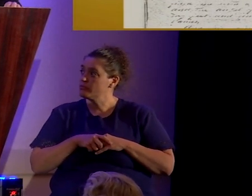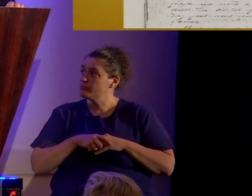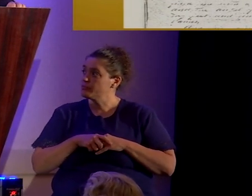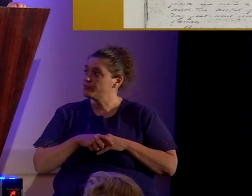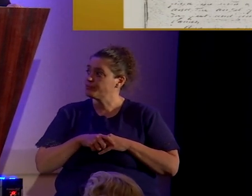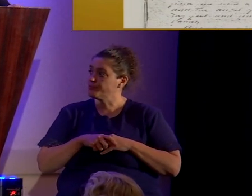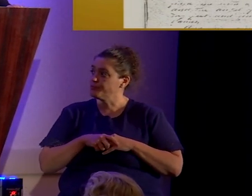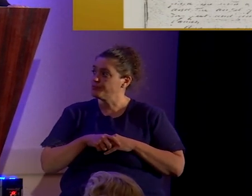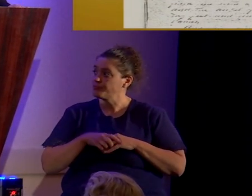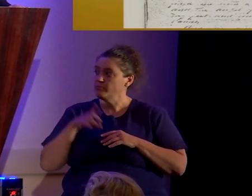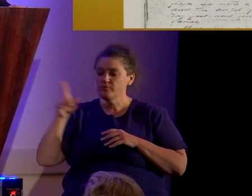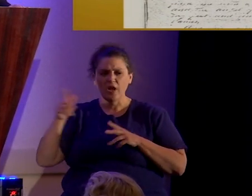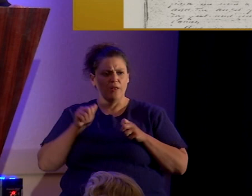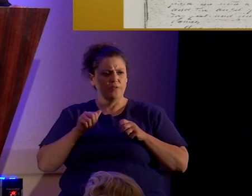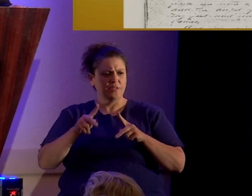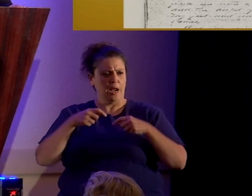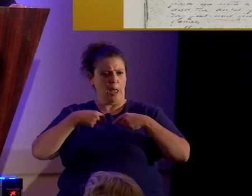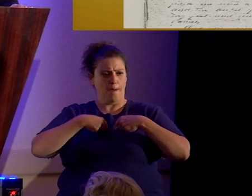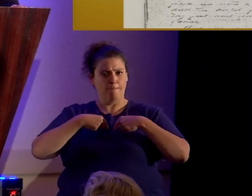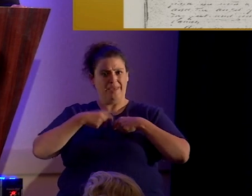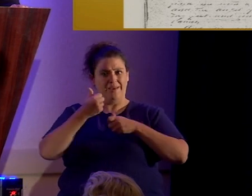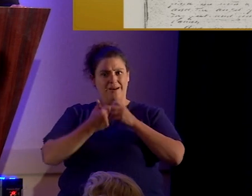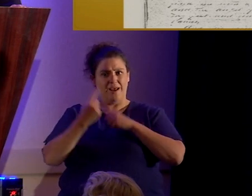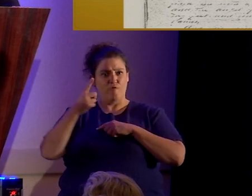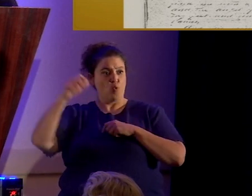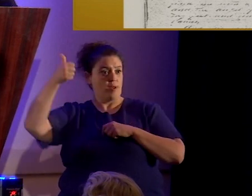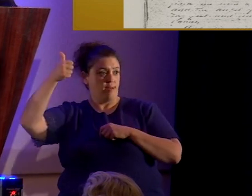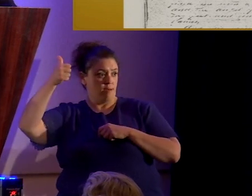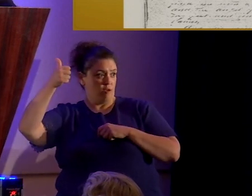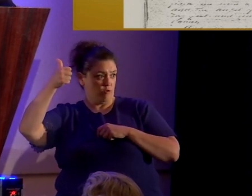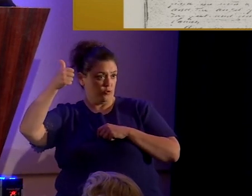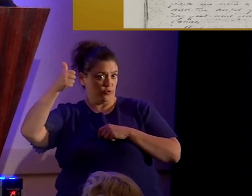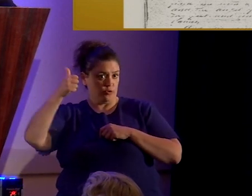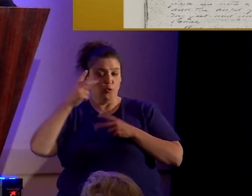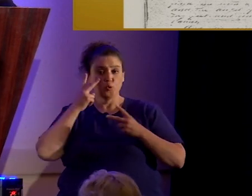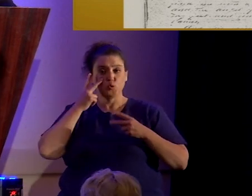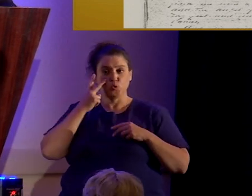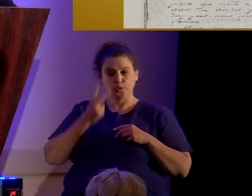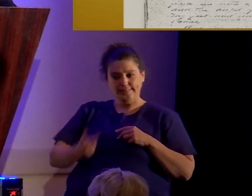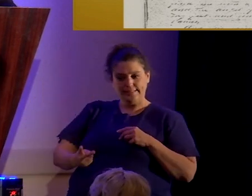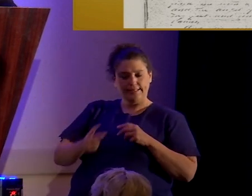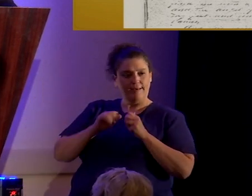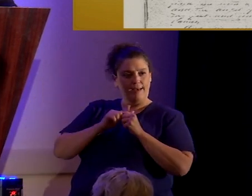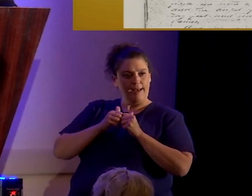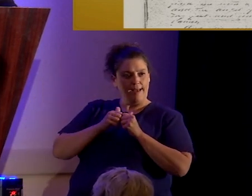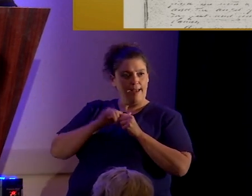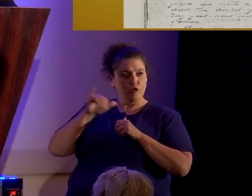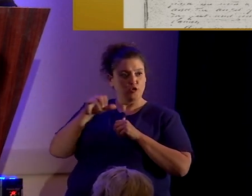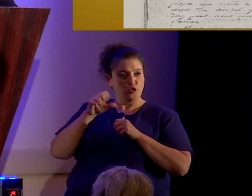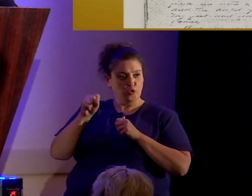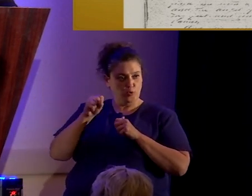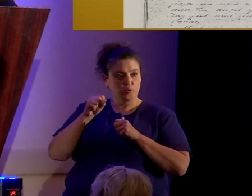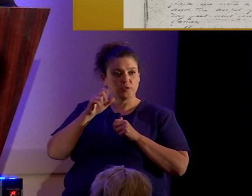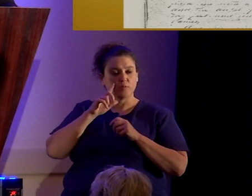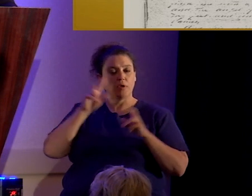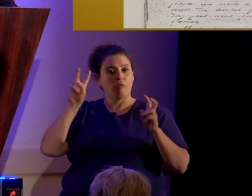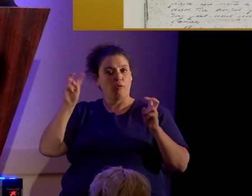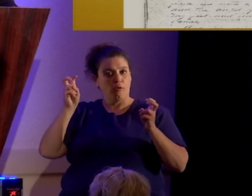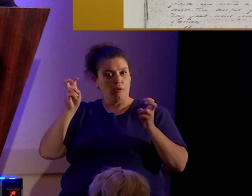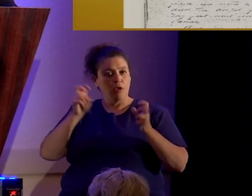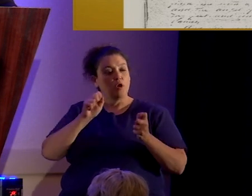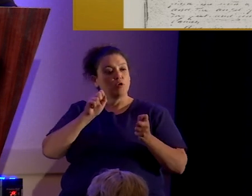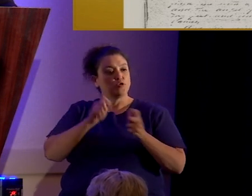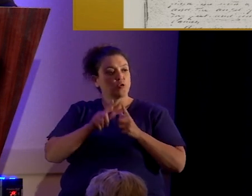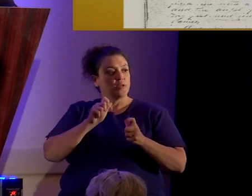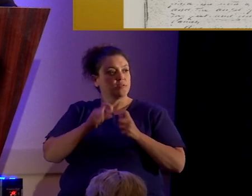This allowed me and all everybody else to see how Smith went about, quote, translating the